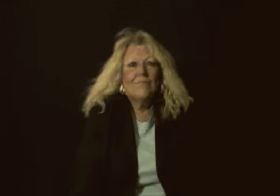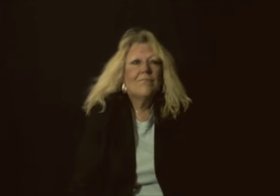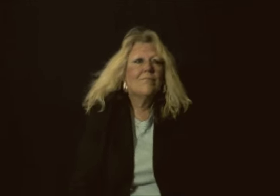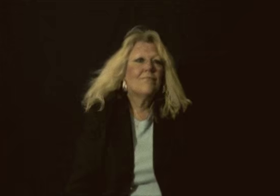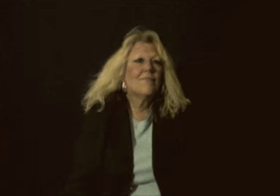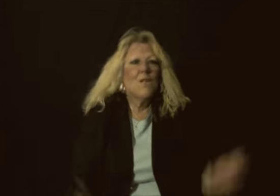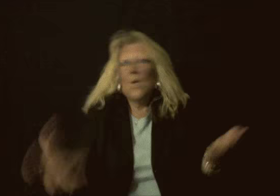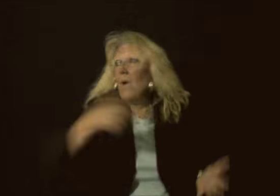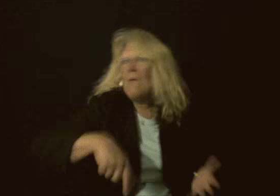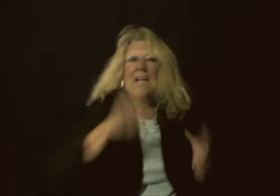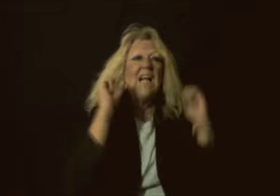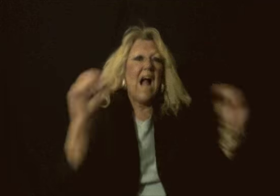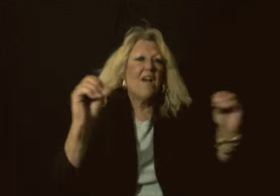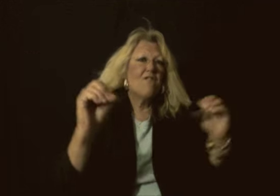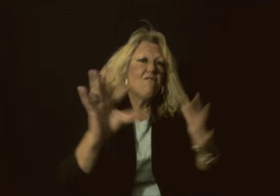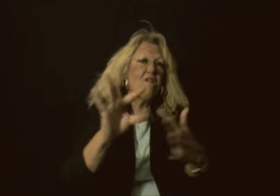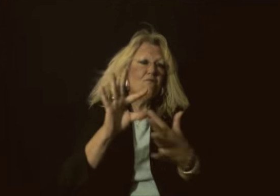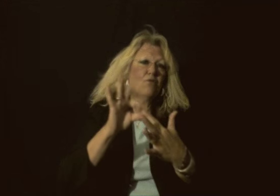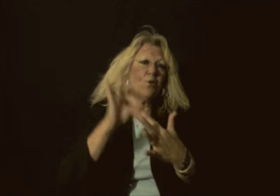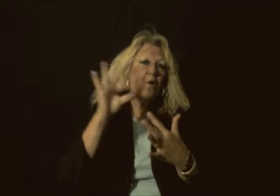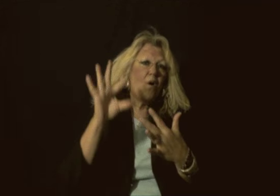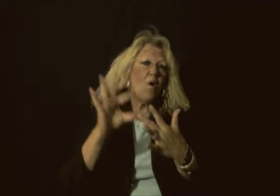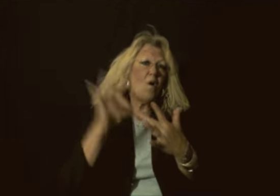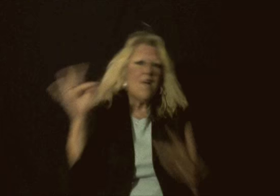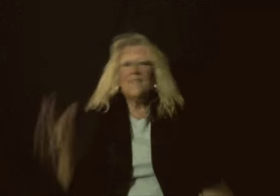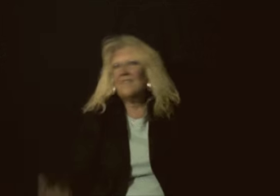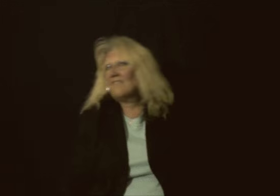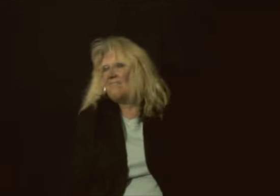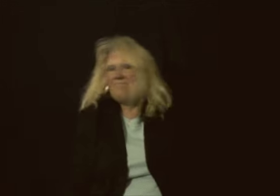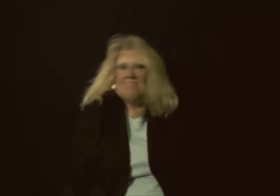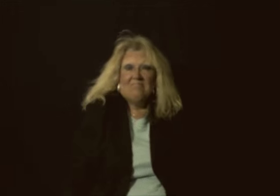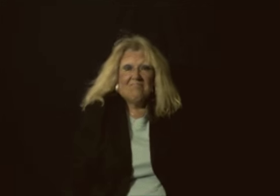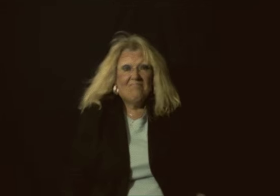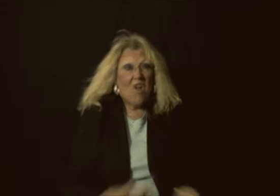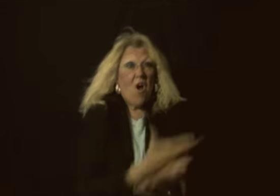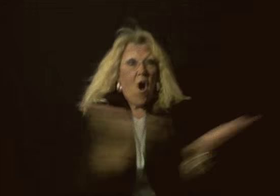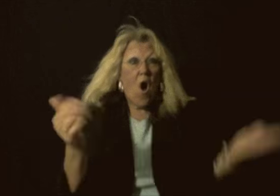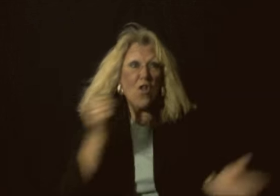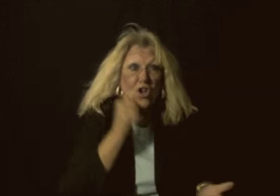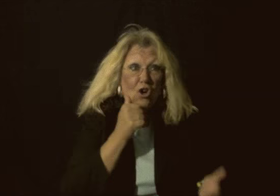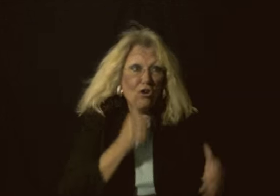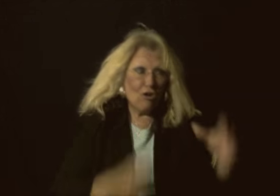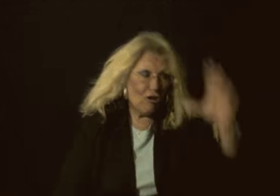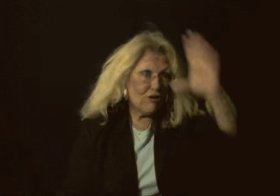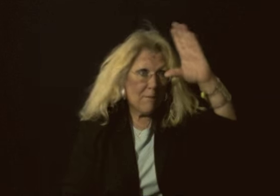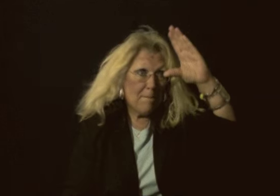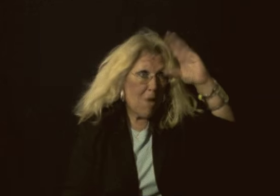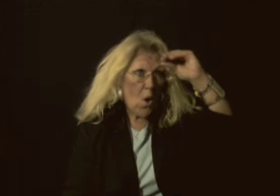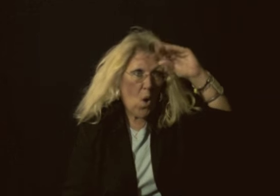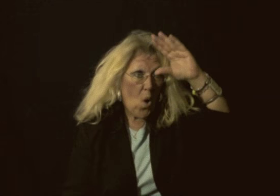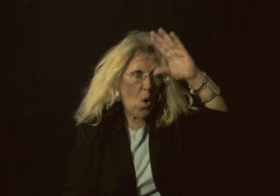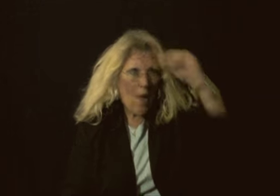Well, we got no choice All the girls and boys